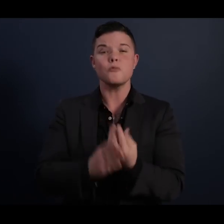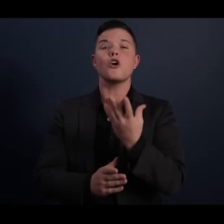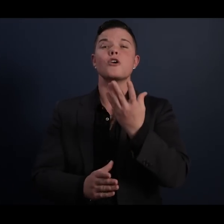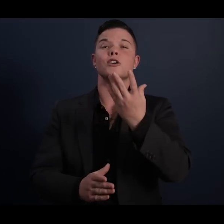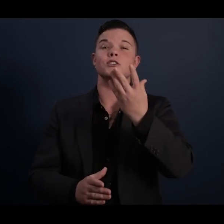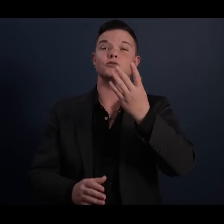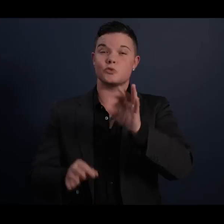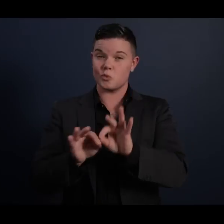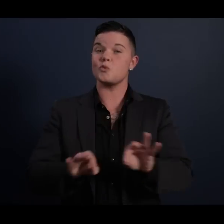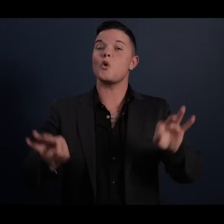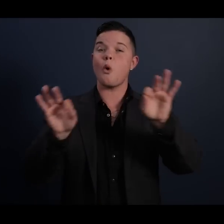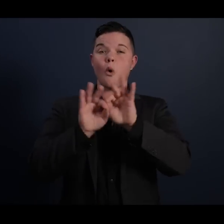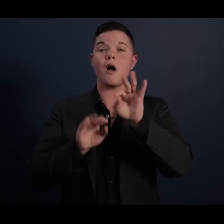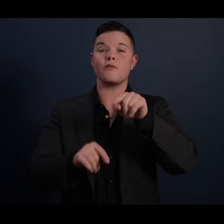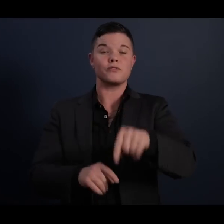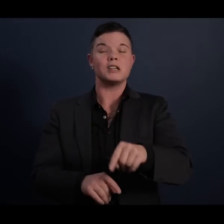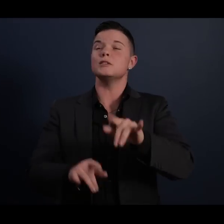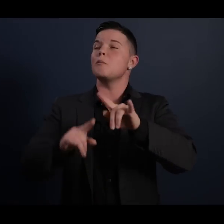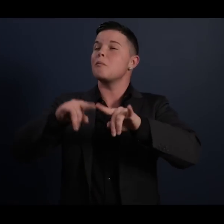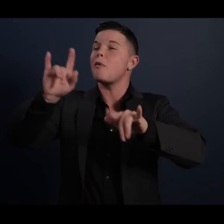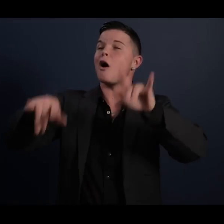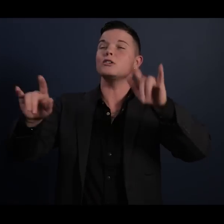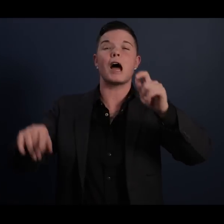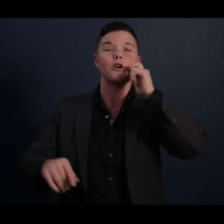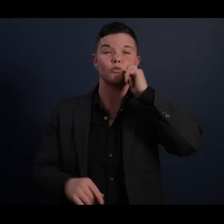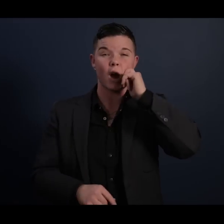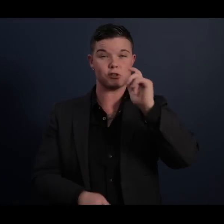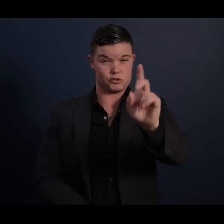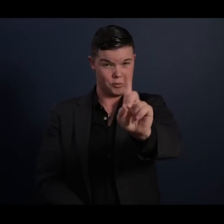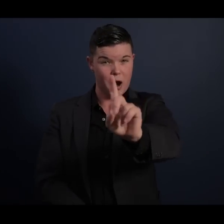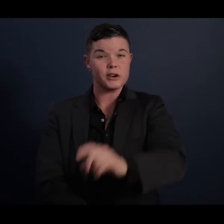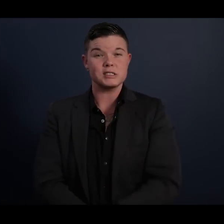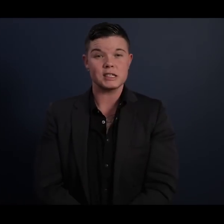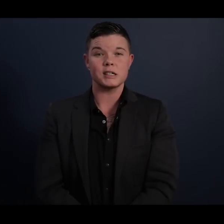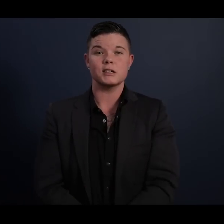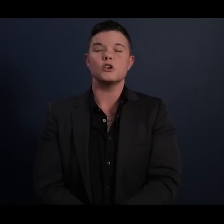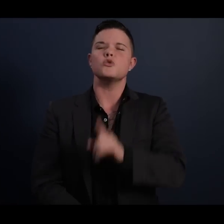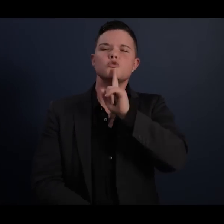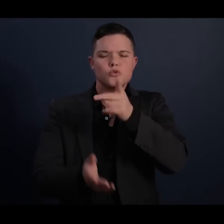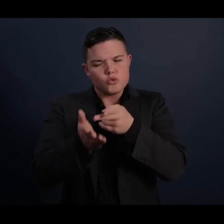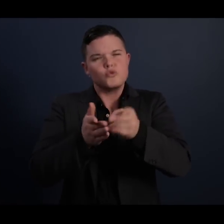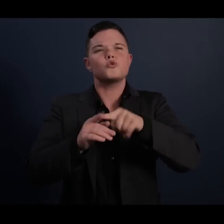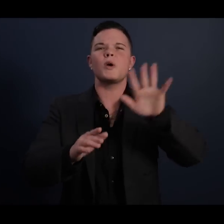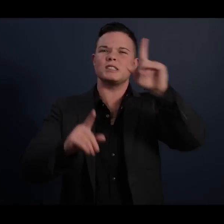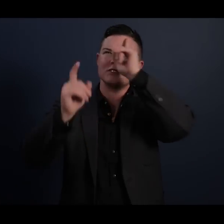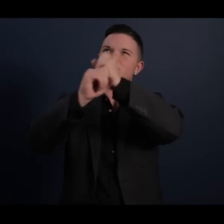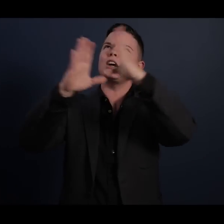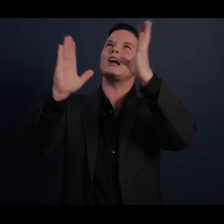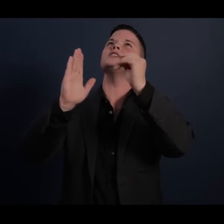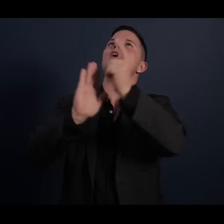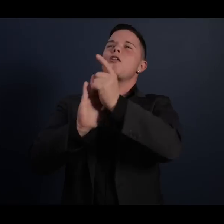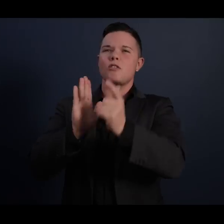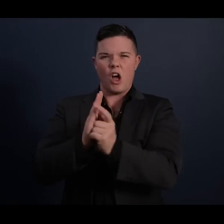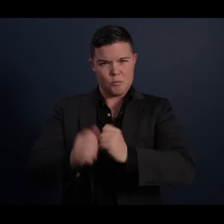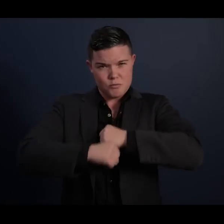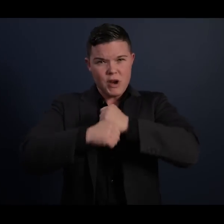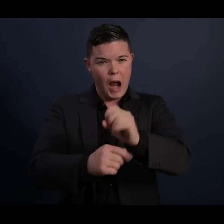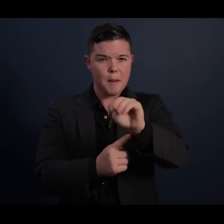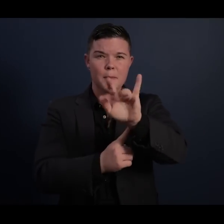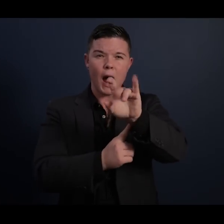worthy of this multiracial democracy, true to his vision of laws that protect minority as well as majority rights,